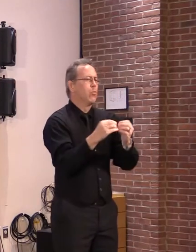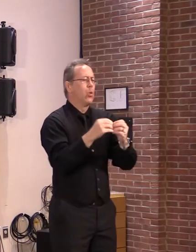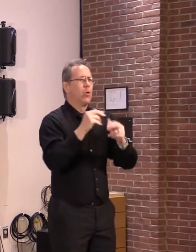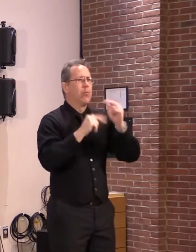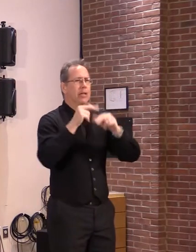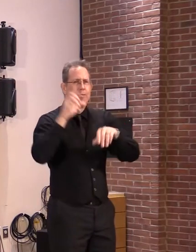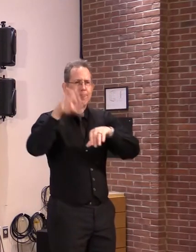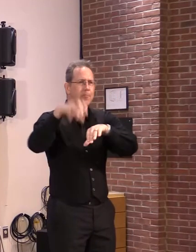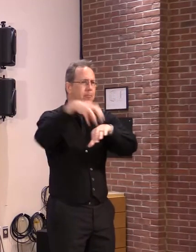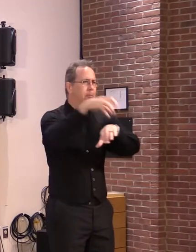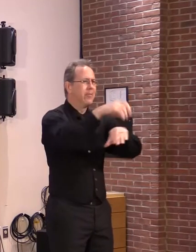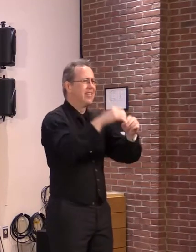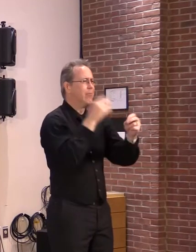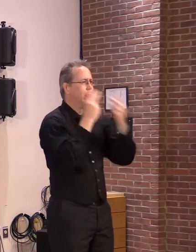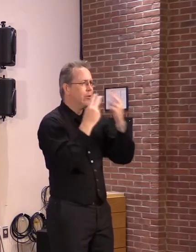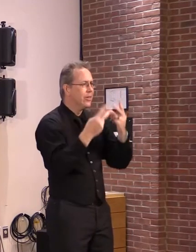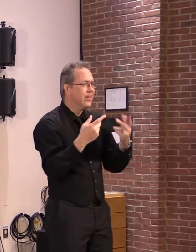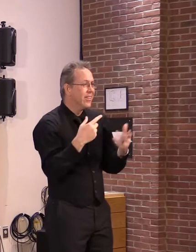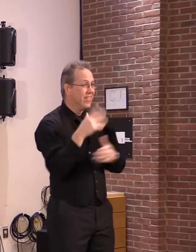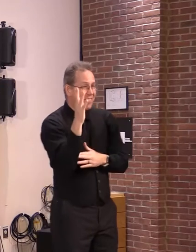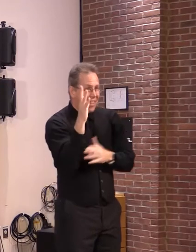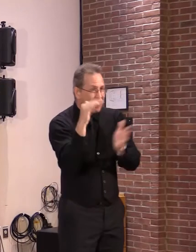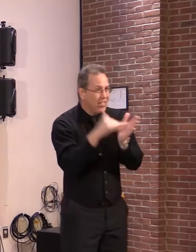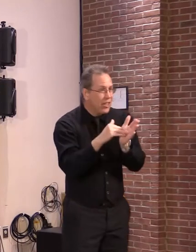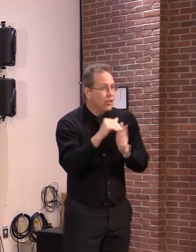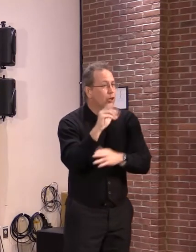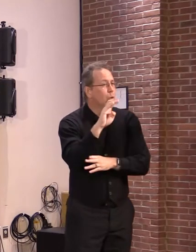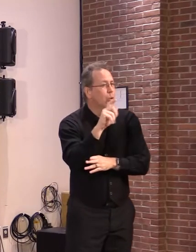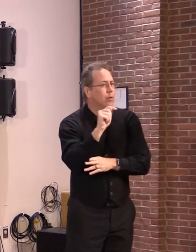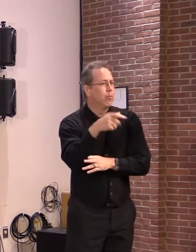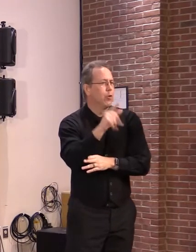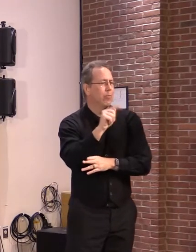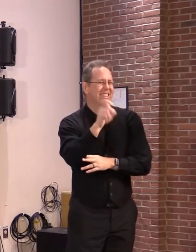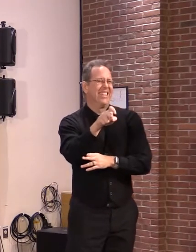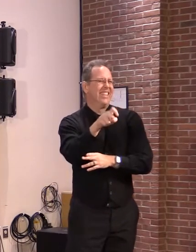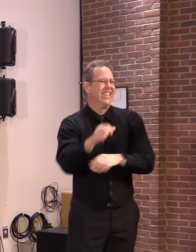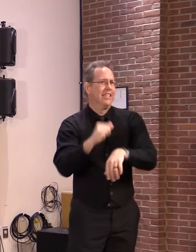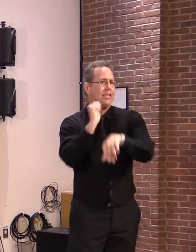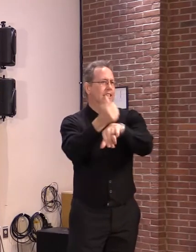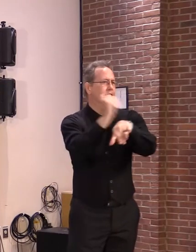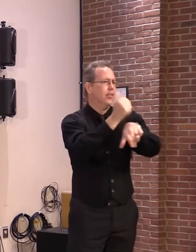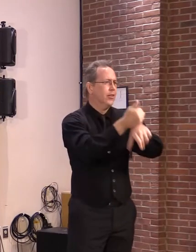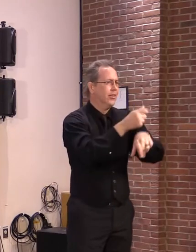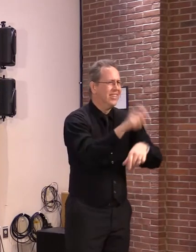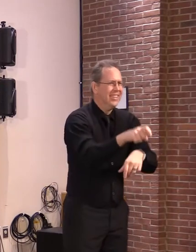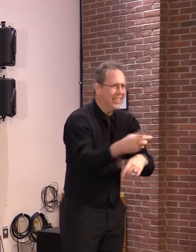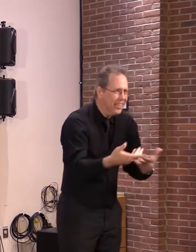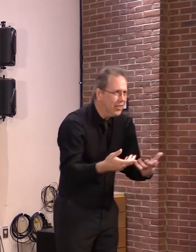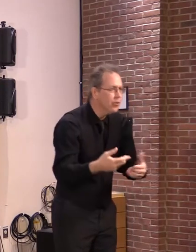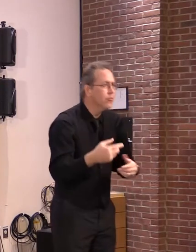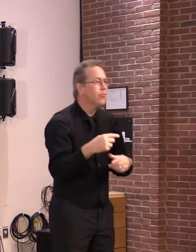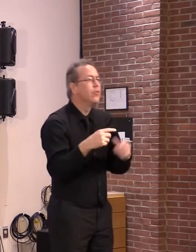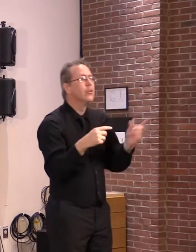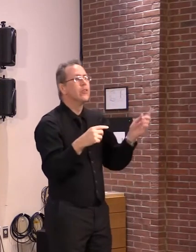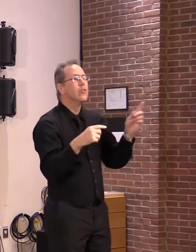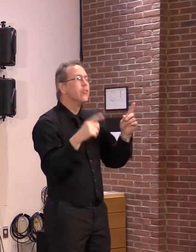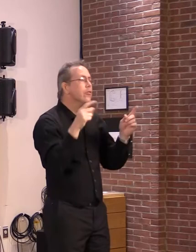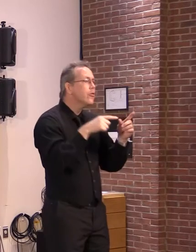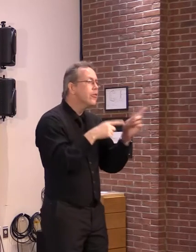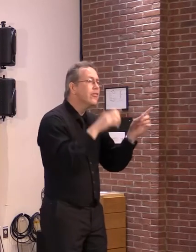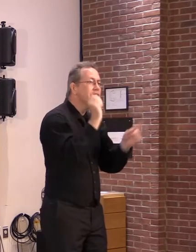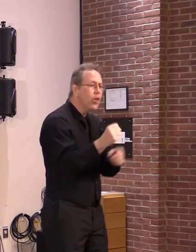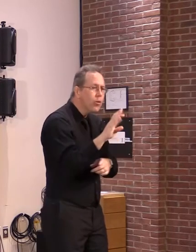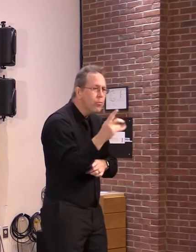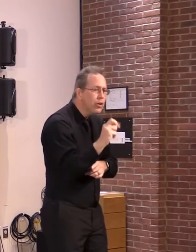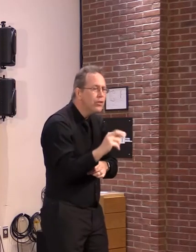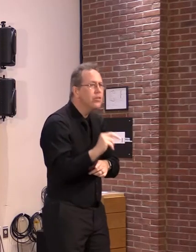few more thousands more units of housing. And we look at a place like Williston and South Brooklyn have been able to use some of the tools that